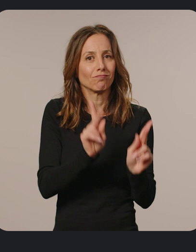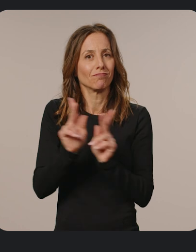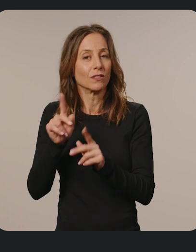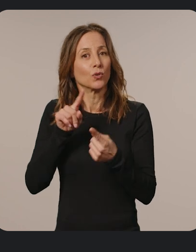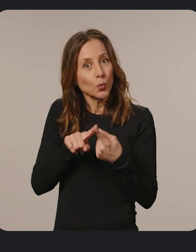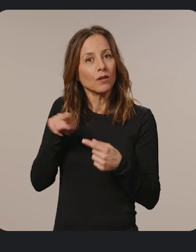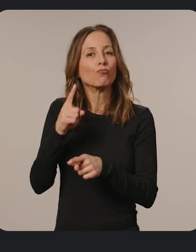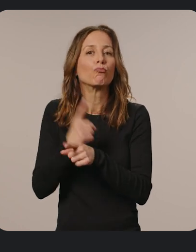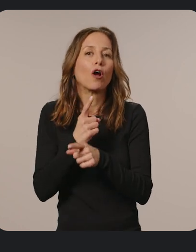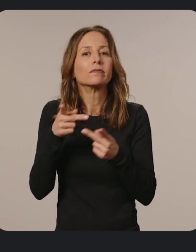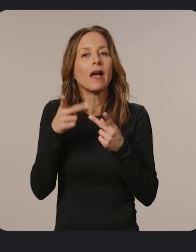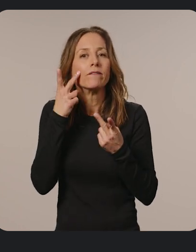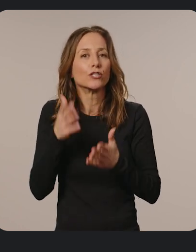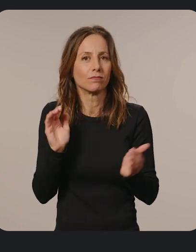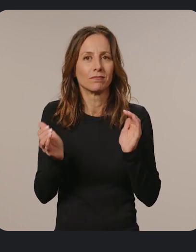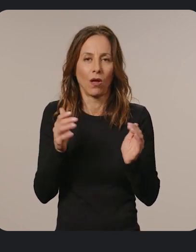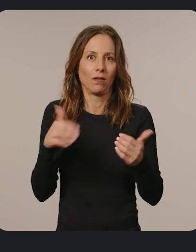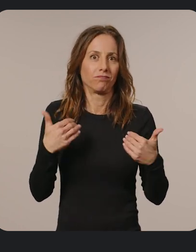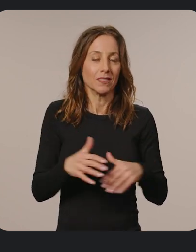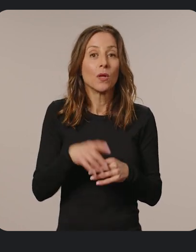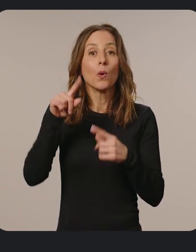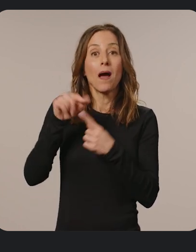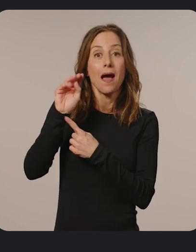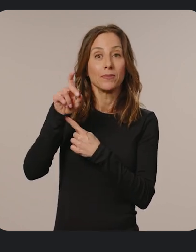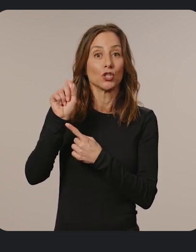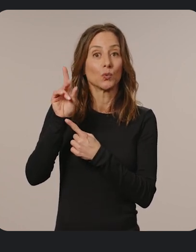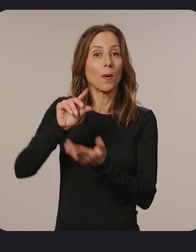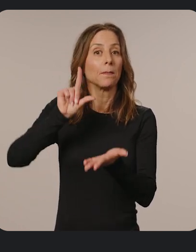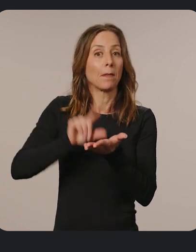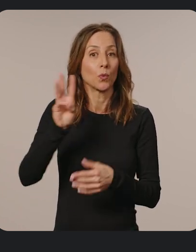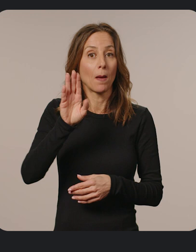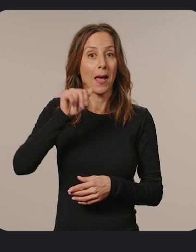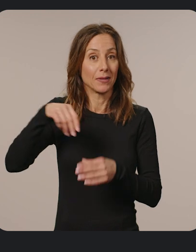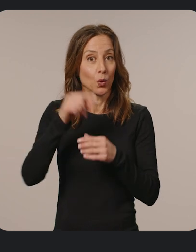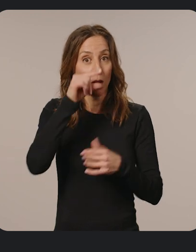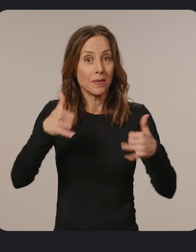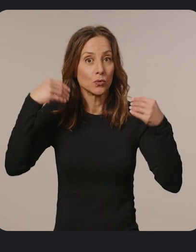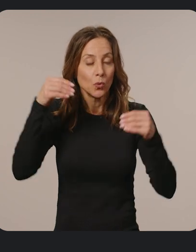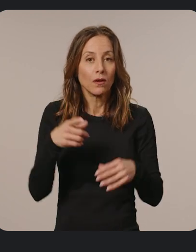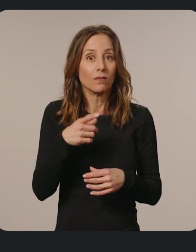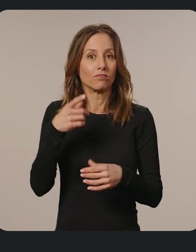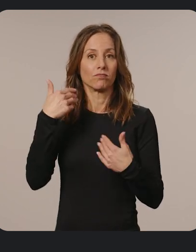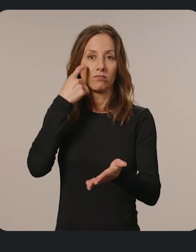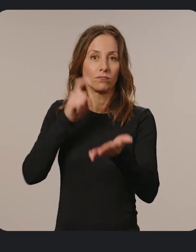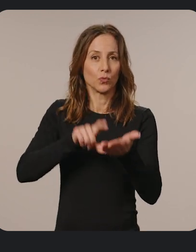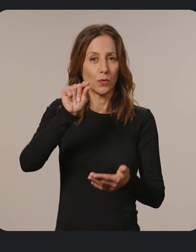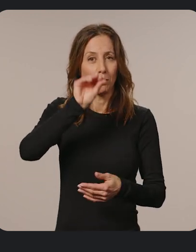site visitors. And when Amp Studio published its web app in the Google Play Store, it experienced a 20%